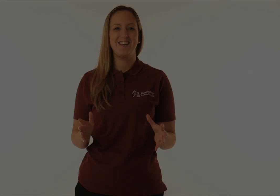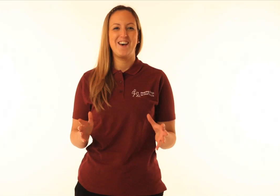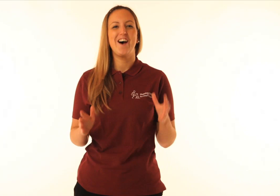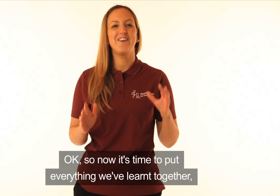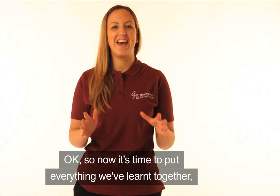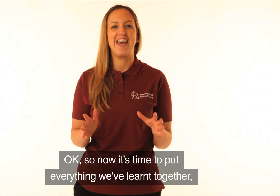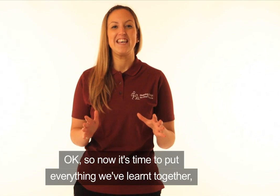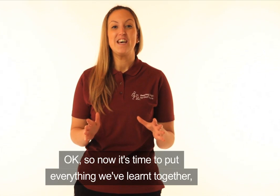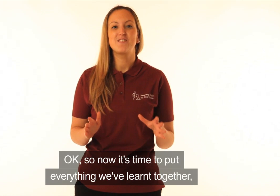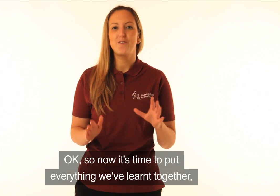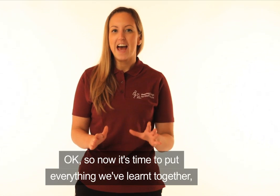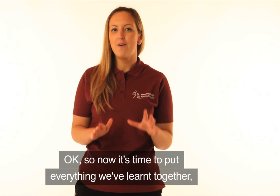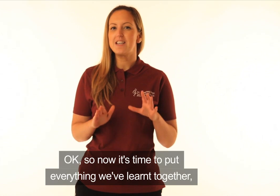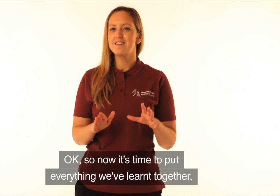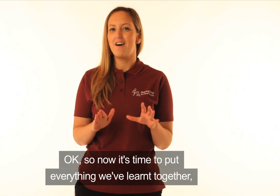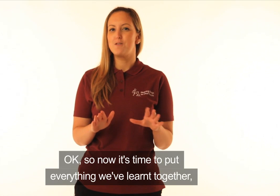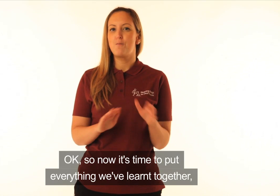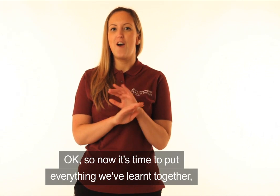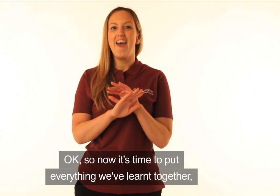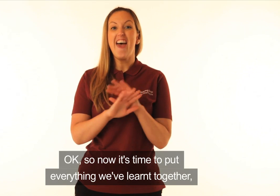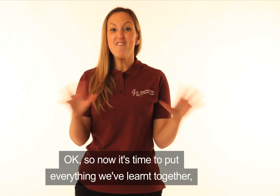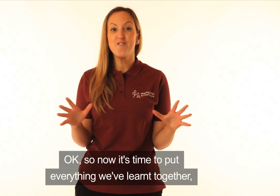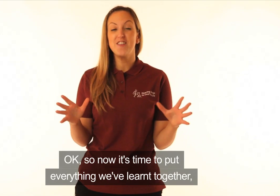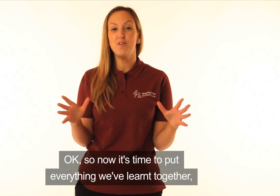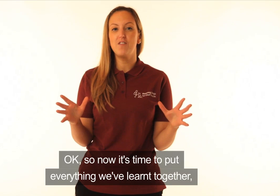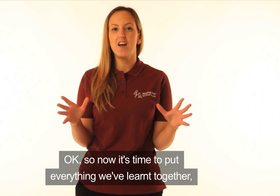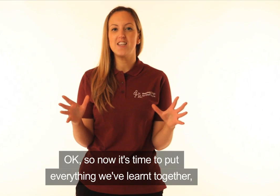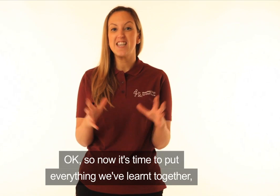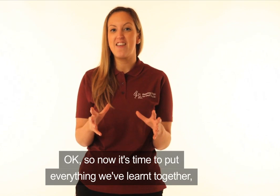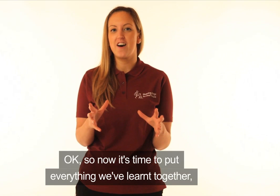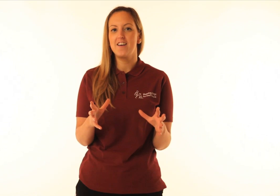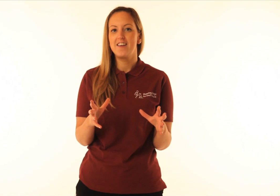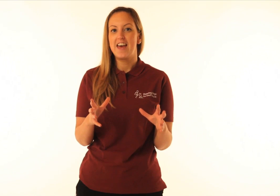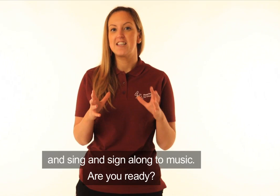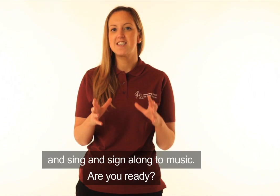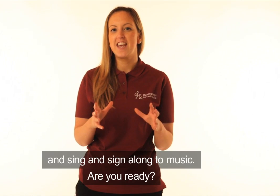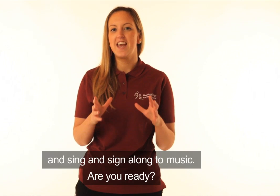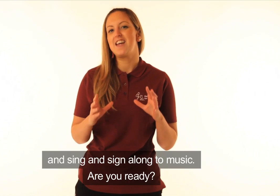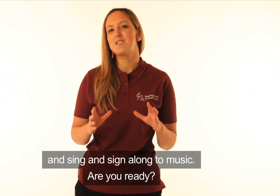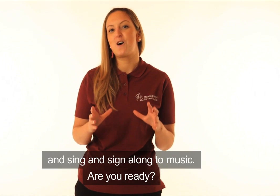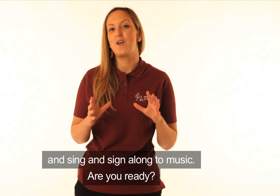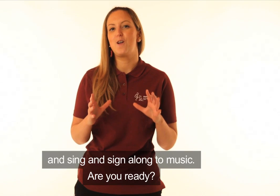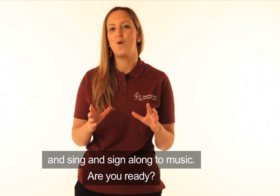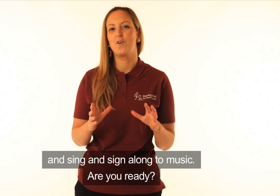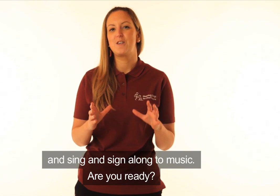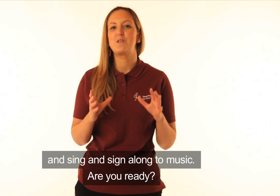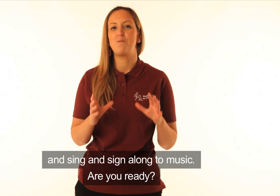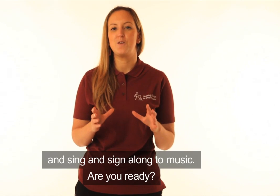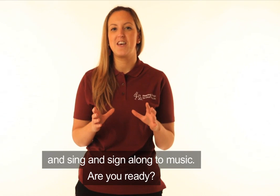OK. So now it's time to put everything we've learnt together together and sing and sign along to music.